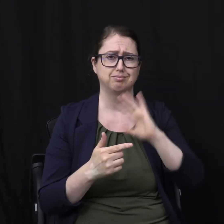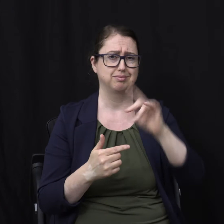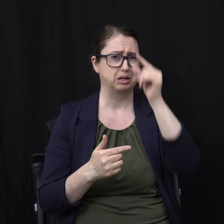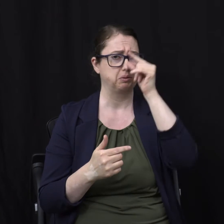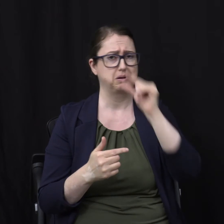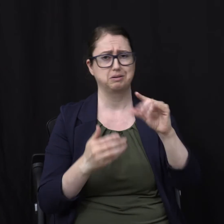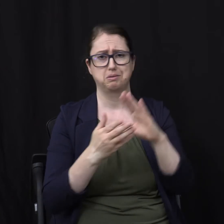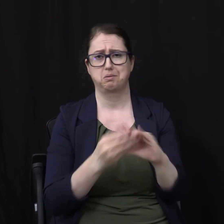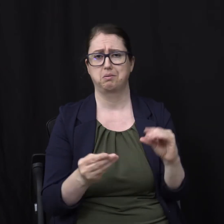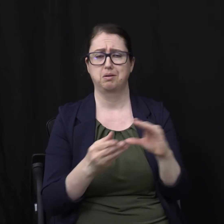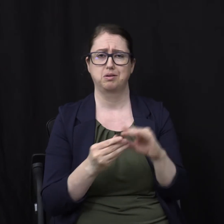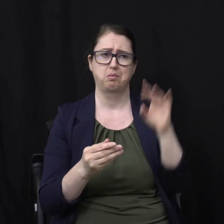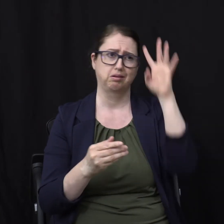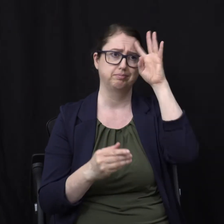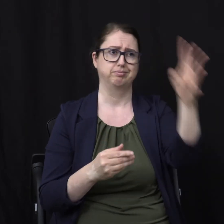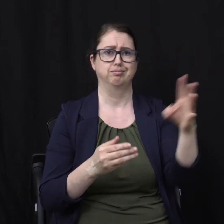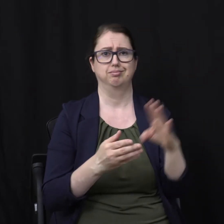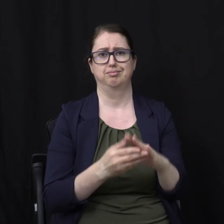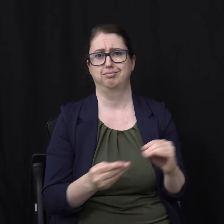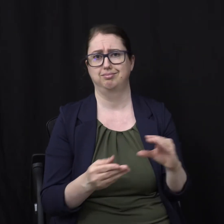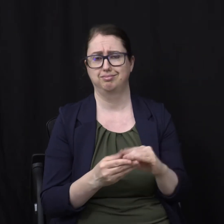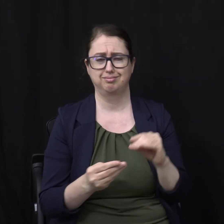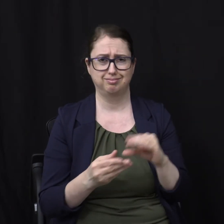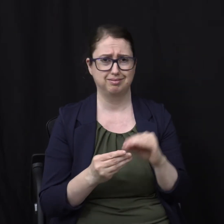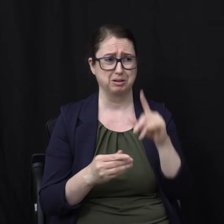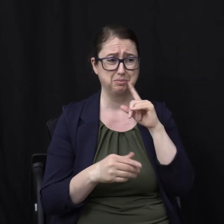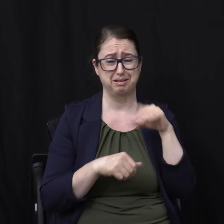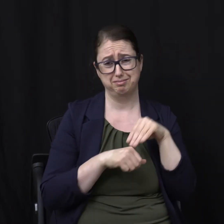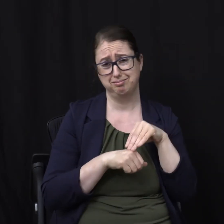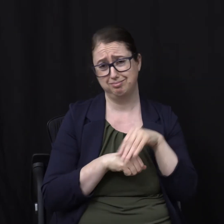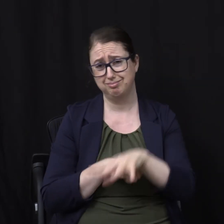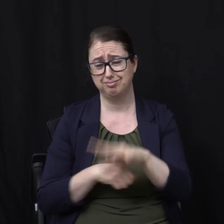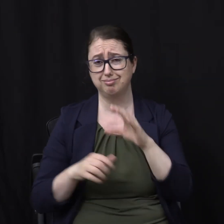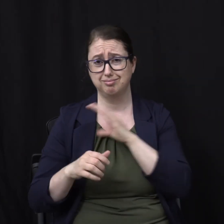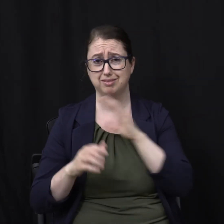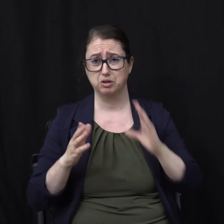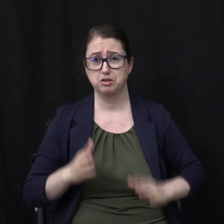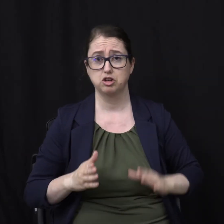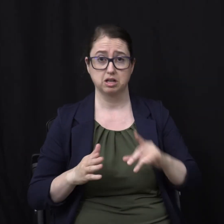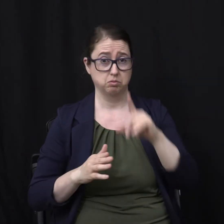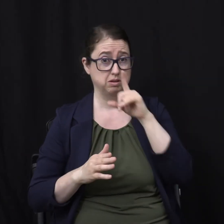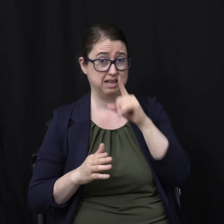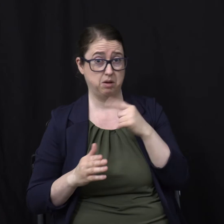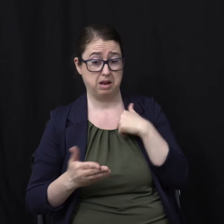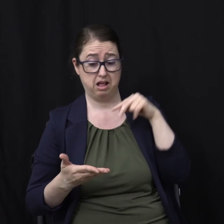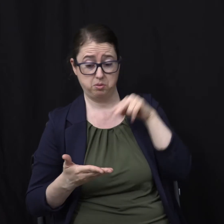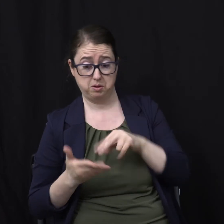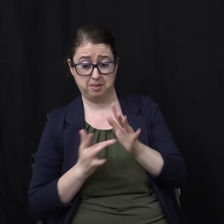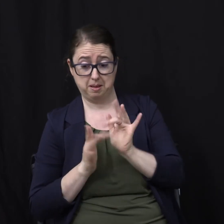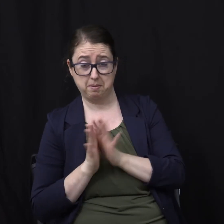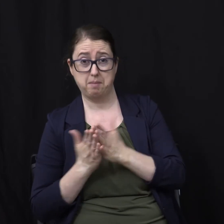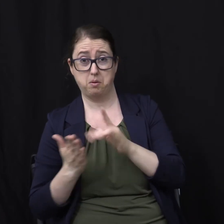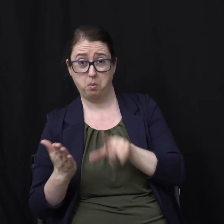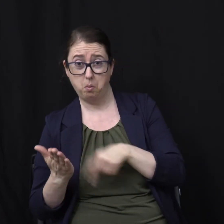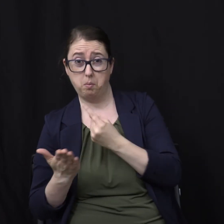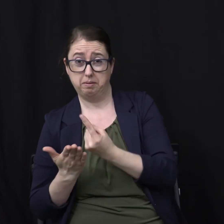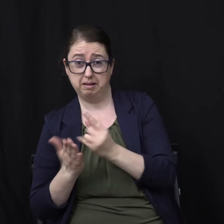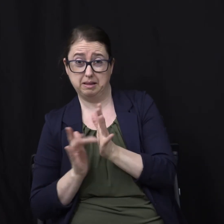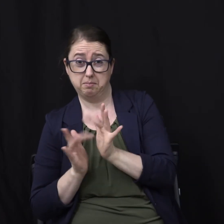from Greek paganism To things that infect Even Protestantism I can go on The Bible alone And I can get Very clear answers For this Now do you think The Bible's also Going to